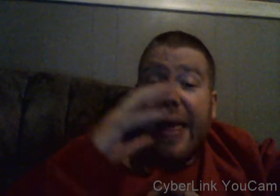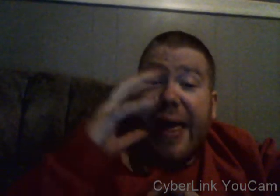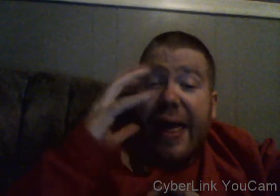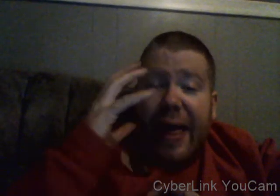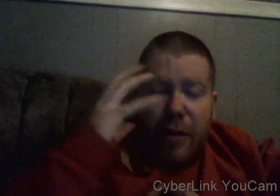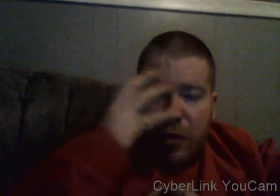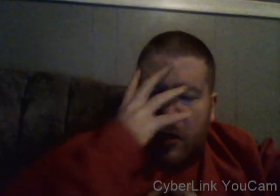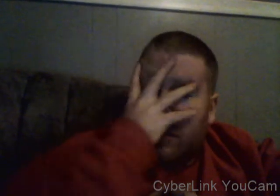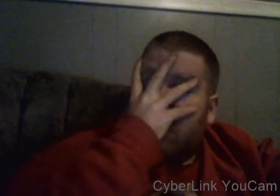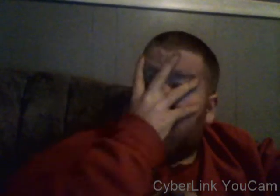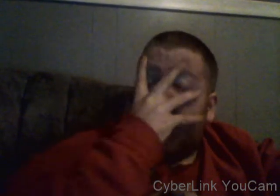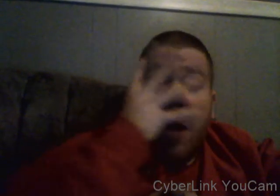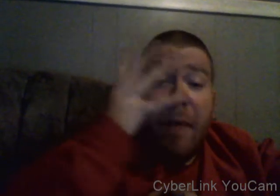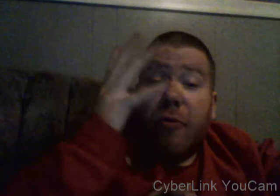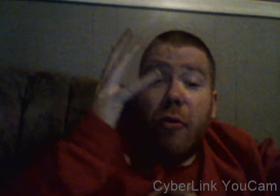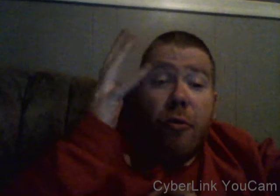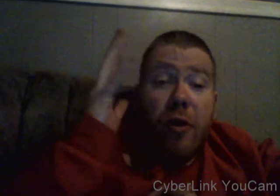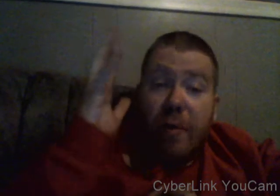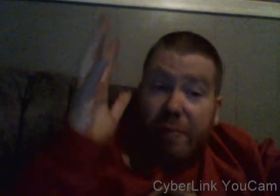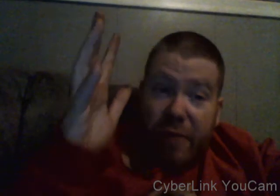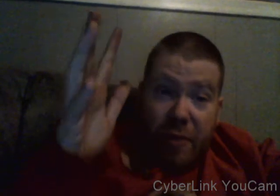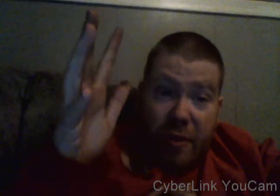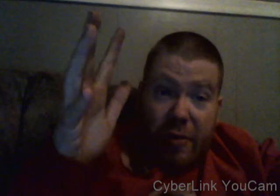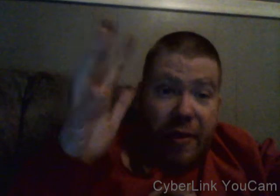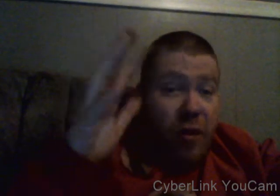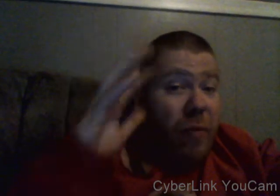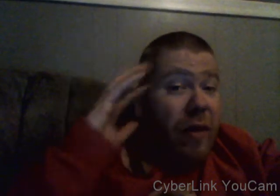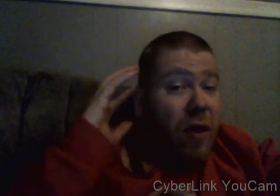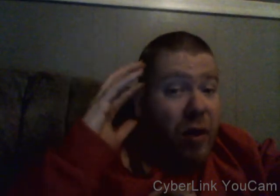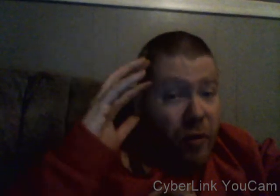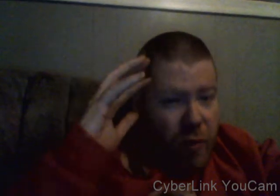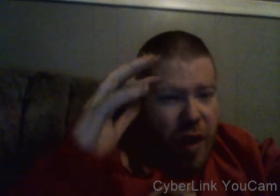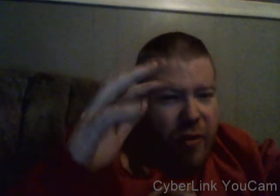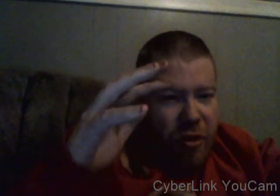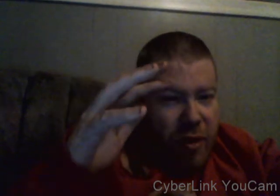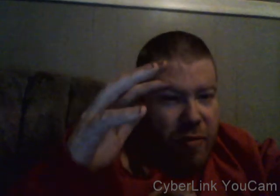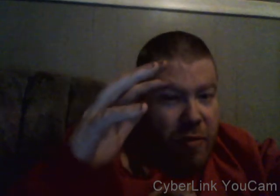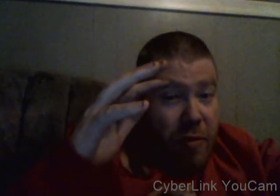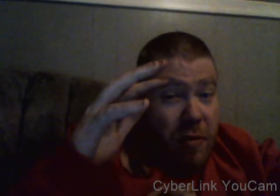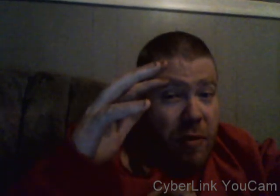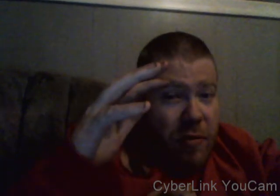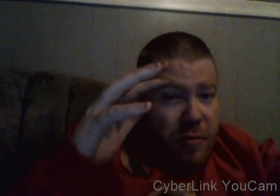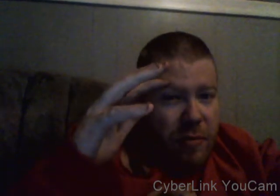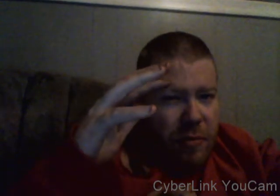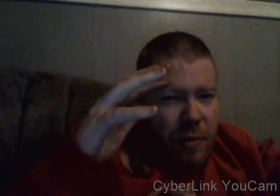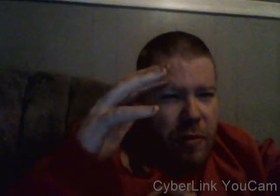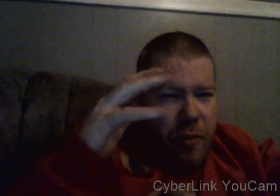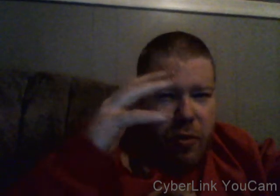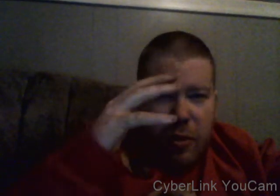and uh Bob show warned me about it he told me not to watch it but uh